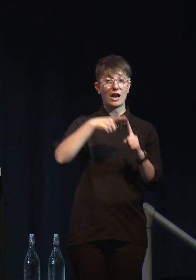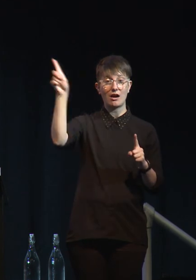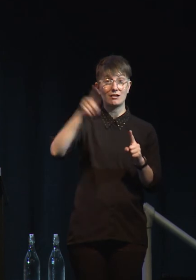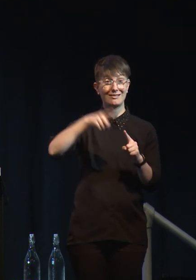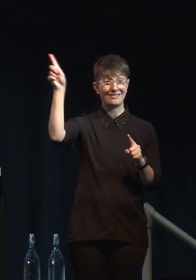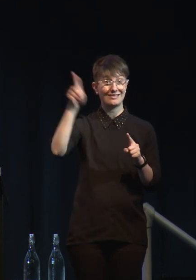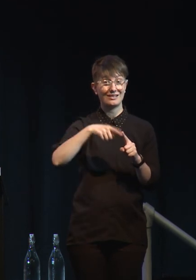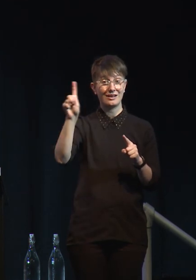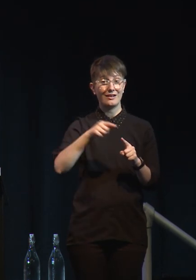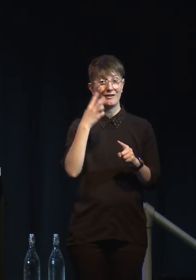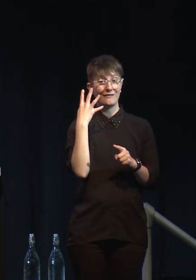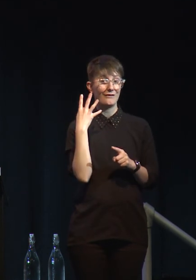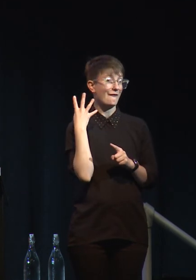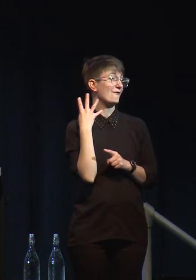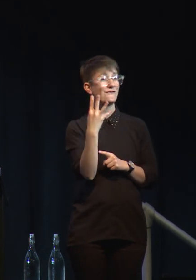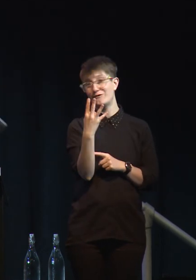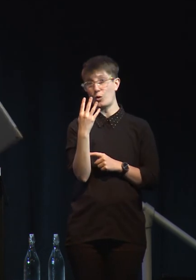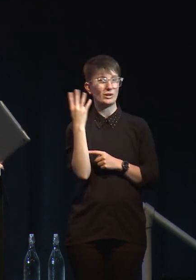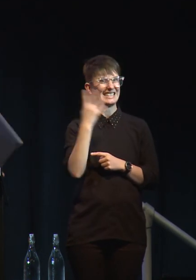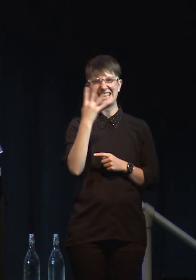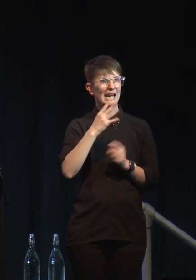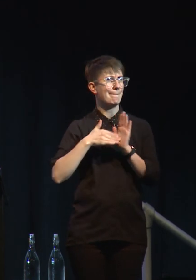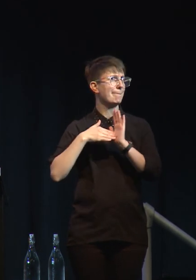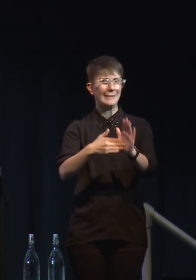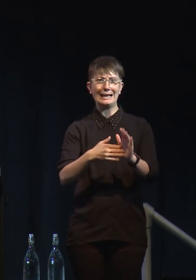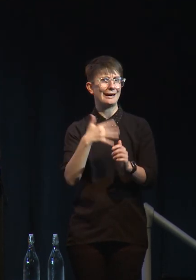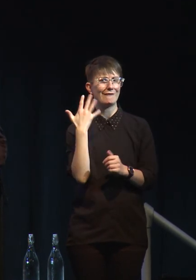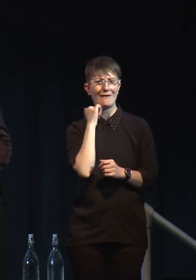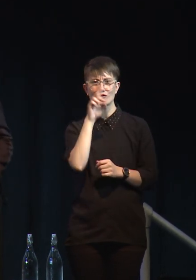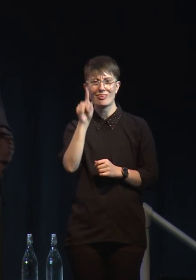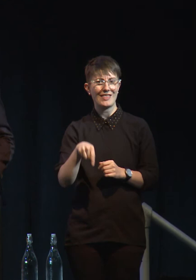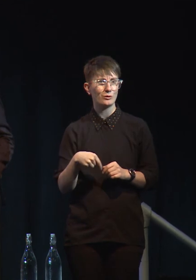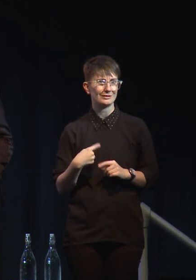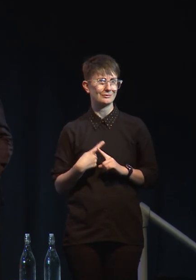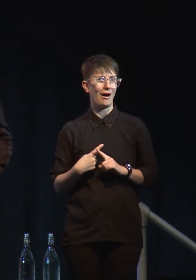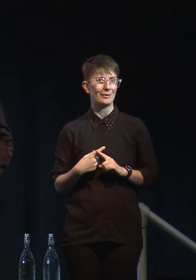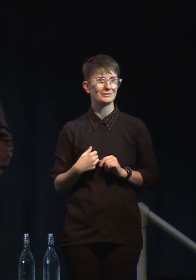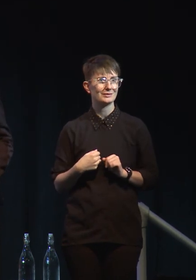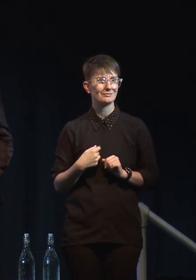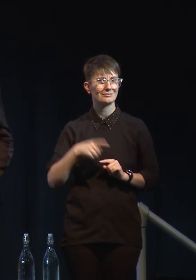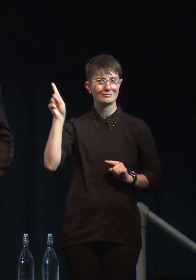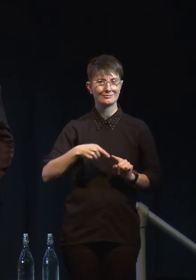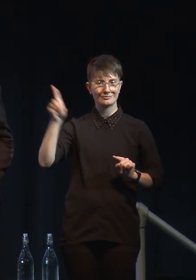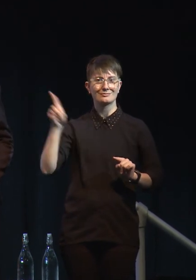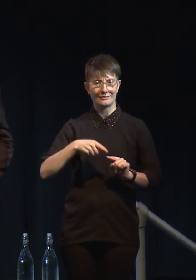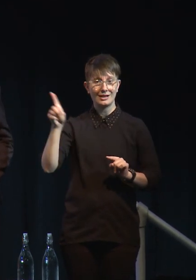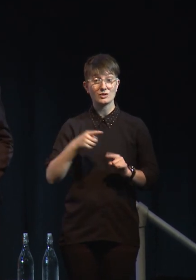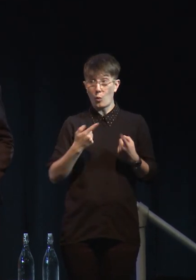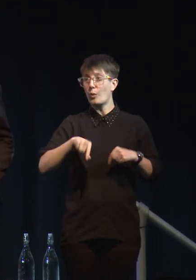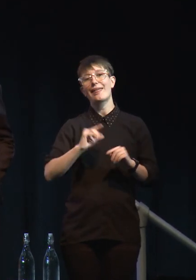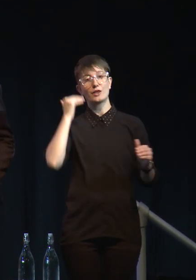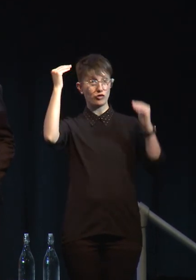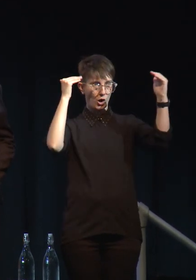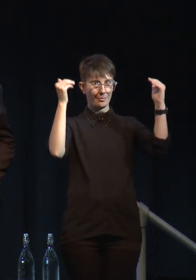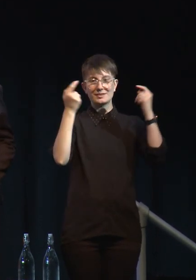,000 times. So we are the grown-ups who have made a big mess, and it's up to us